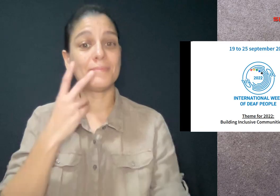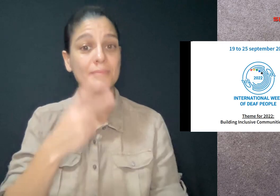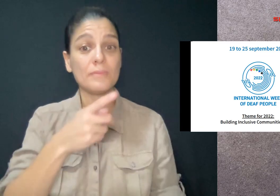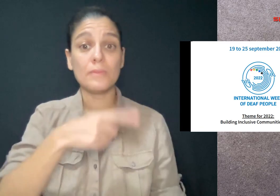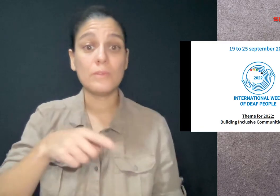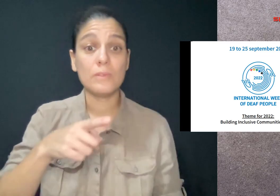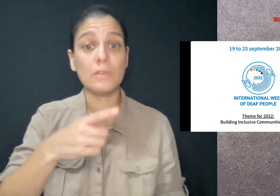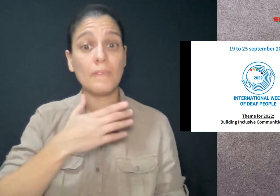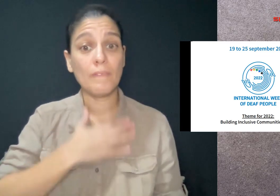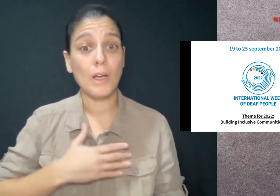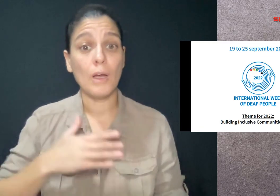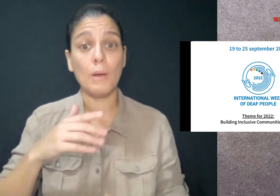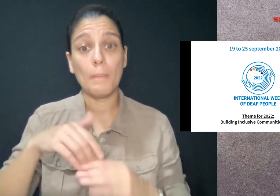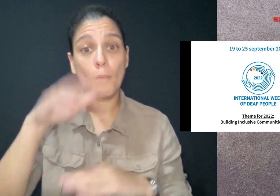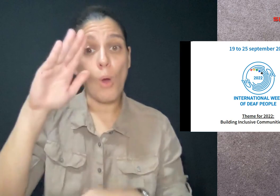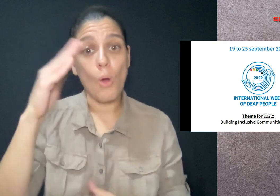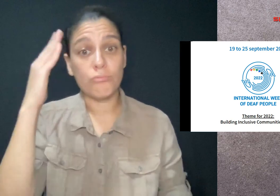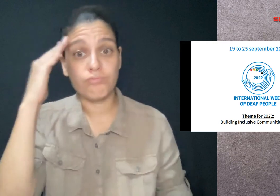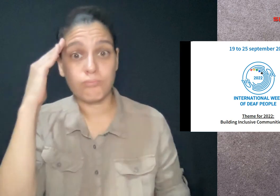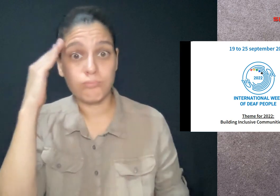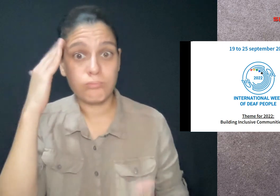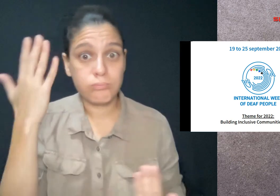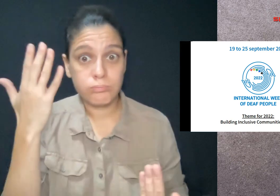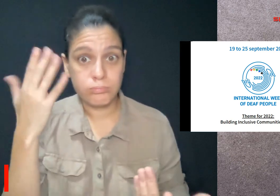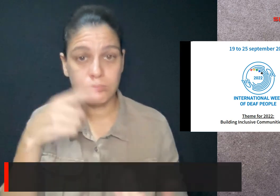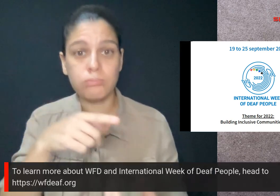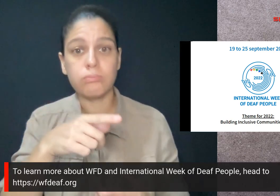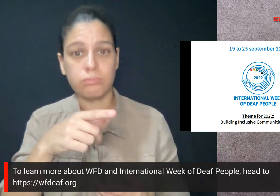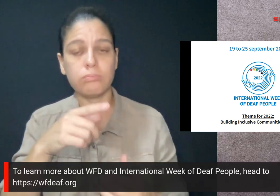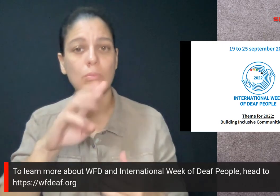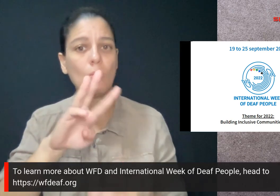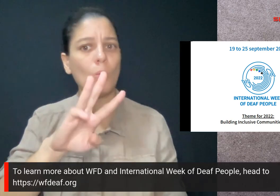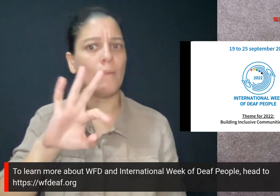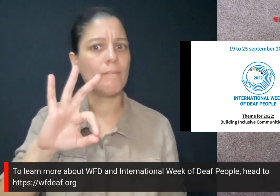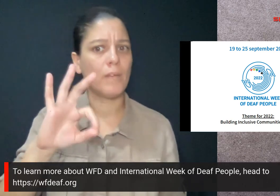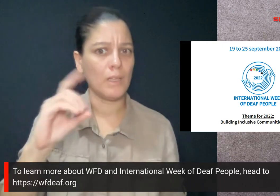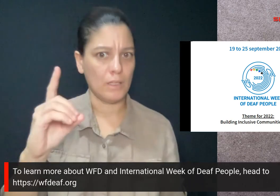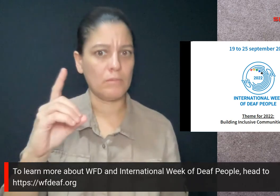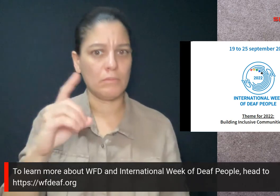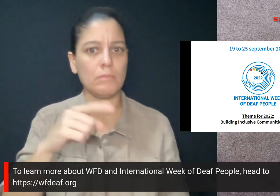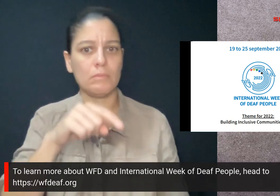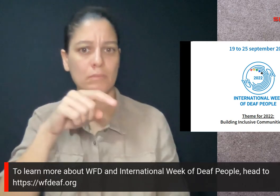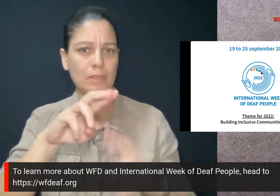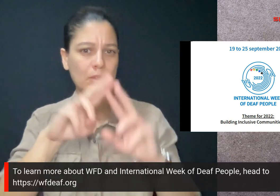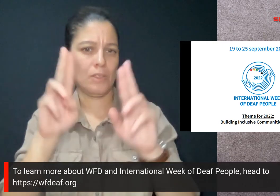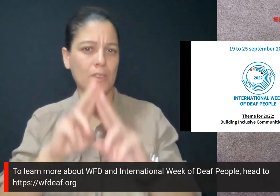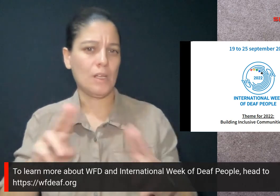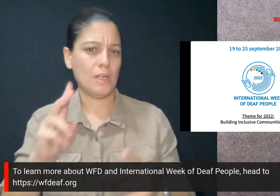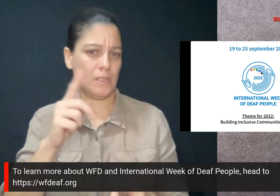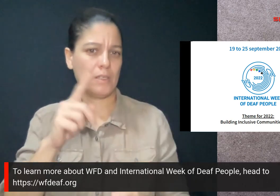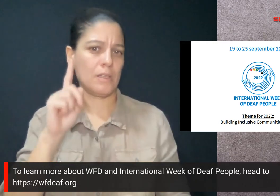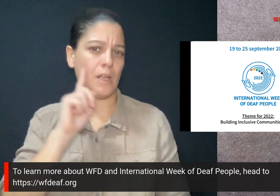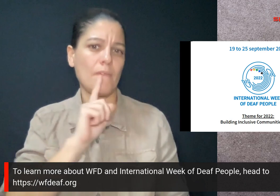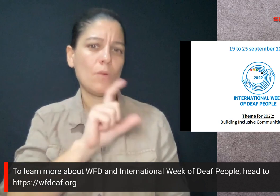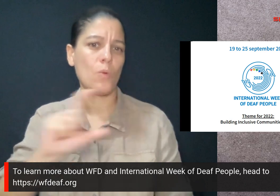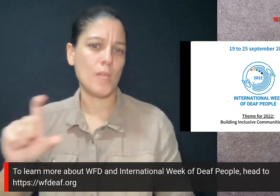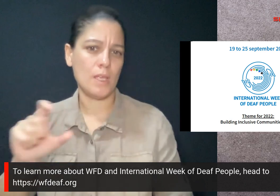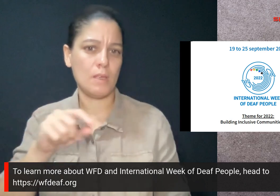To learn more about WFD and International Week of Deaf People, head to this website,